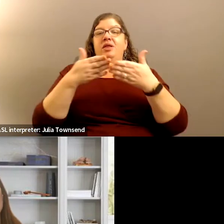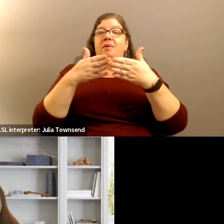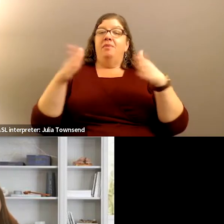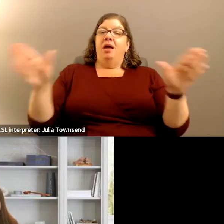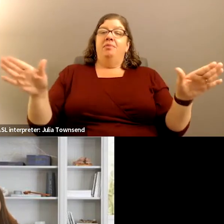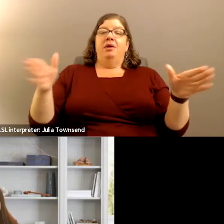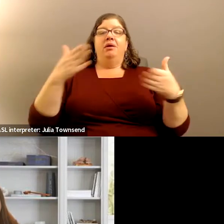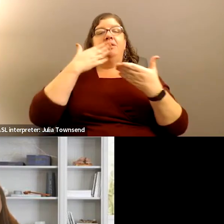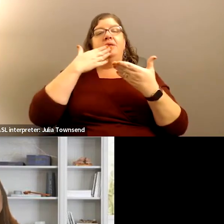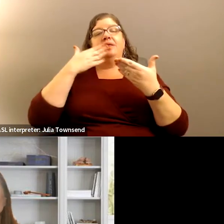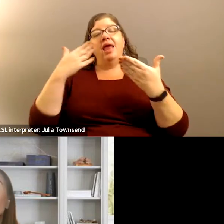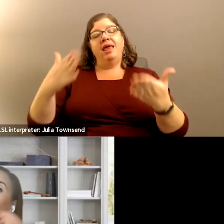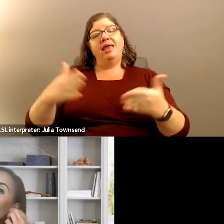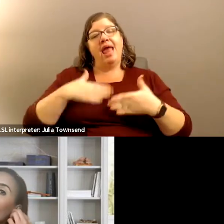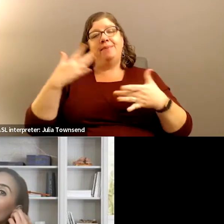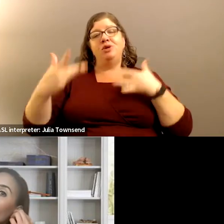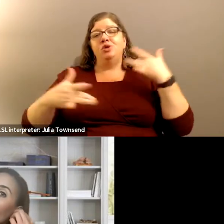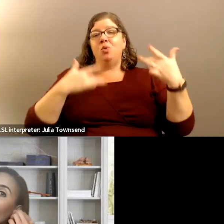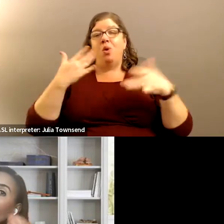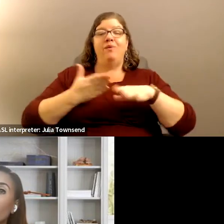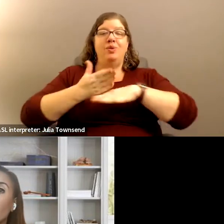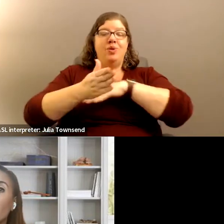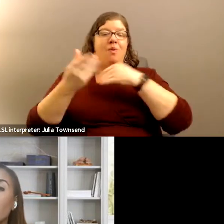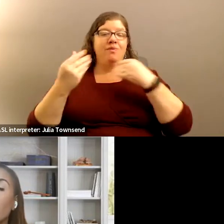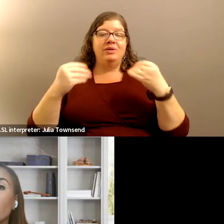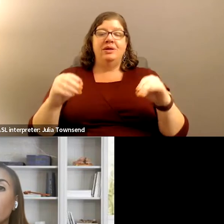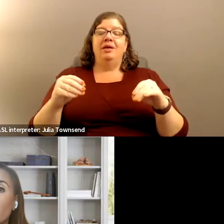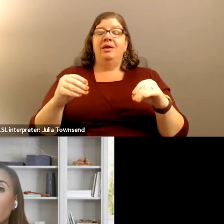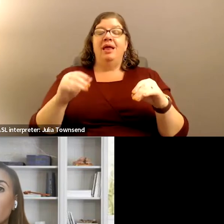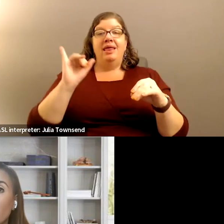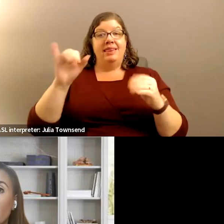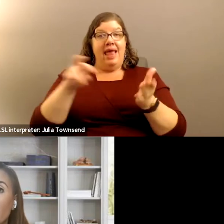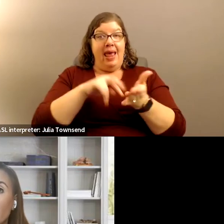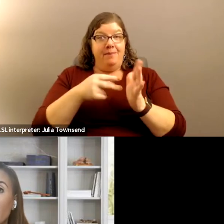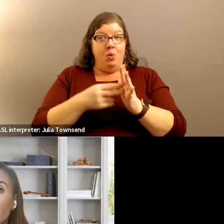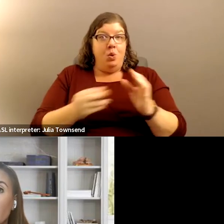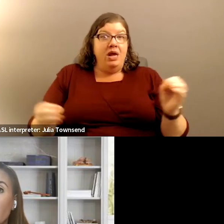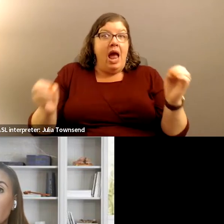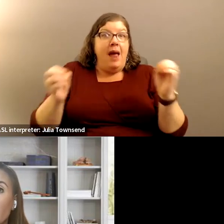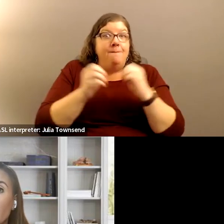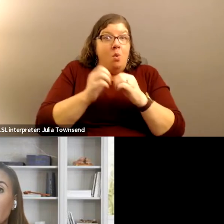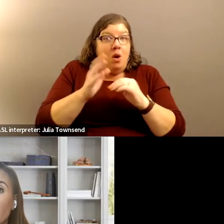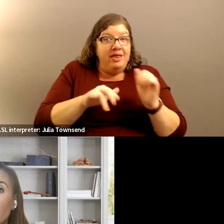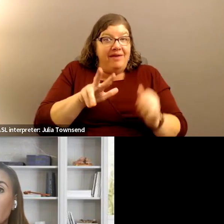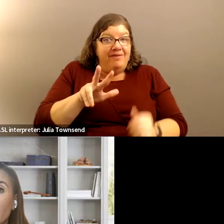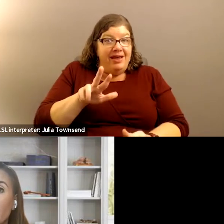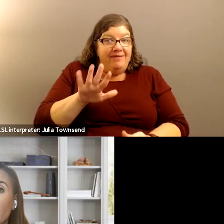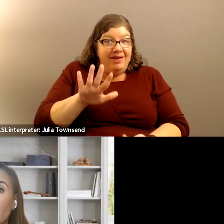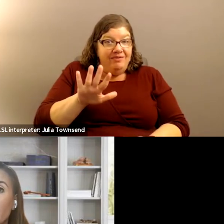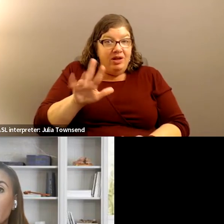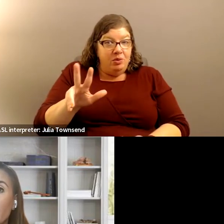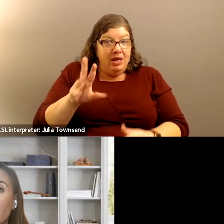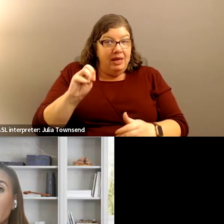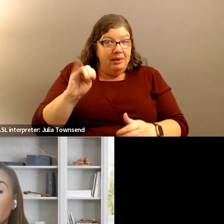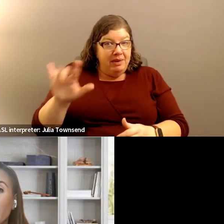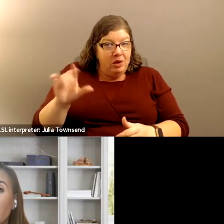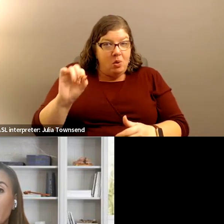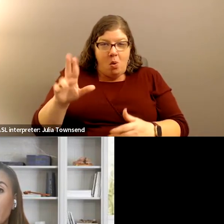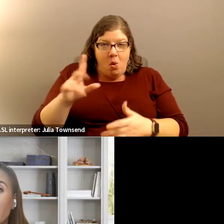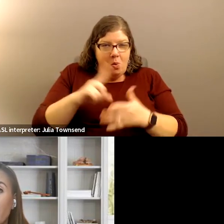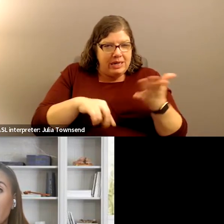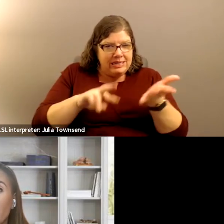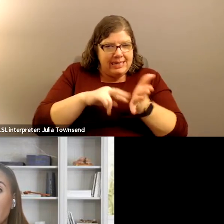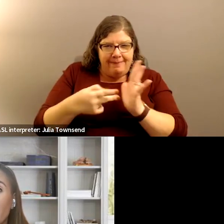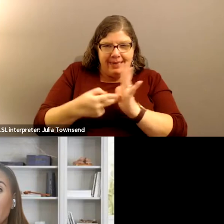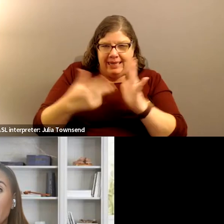happiness and joy that was showing the overselling, did that mean we got more than the $53 million we were looking for? Or just – what does it – just to be